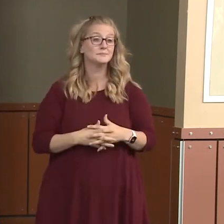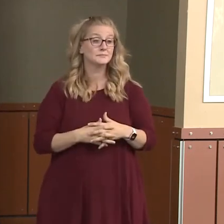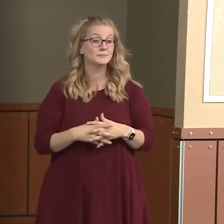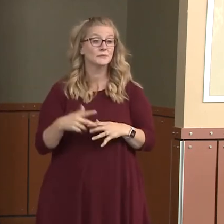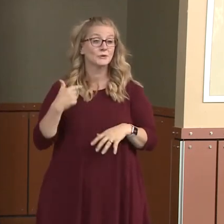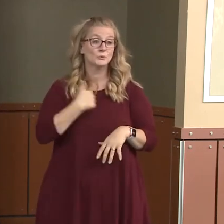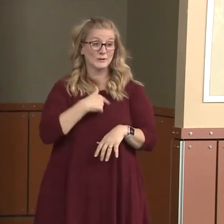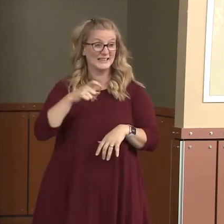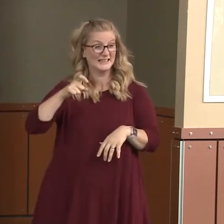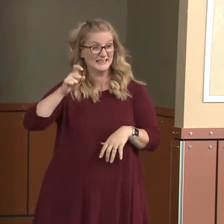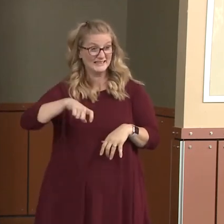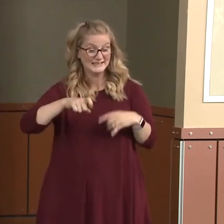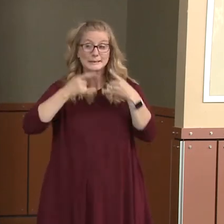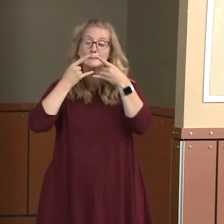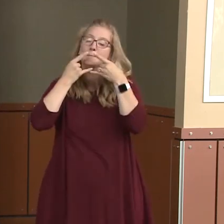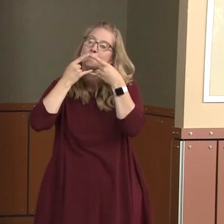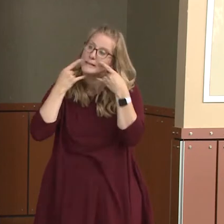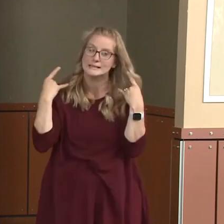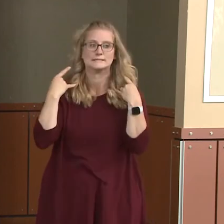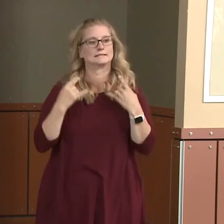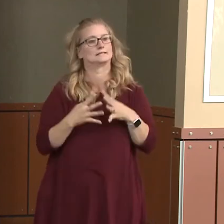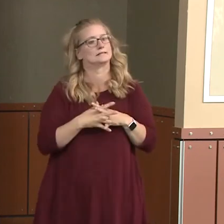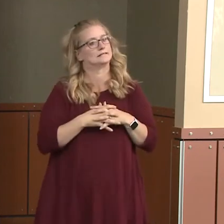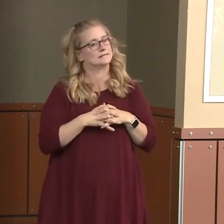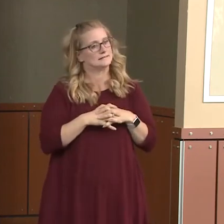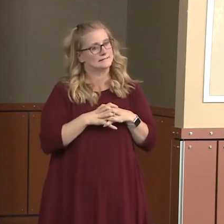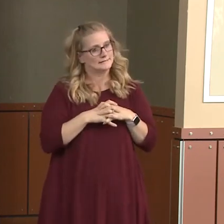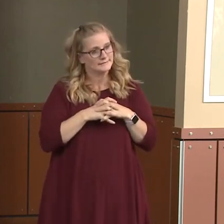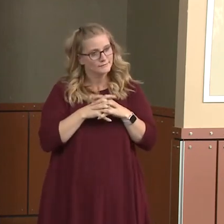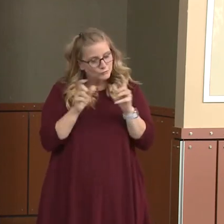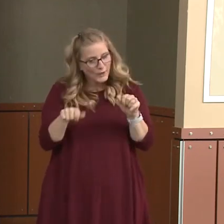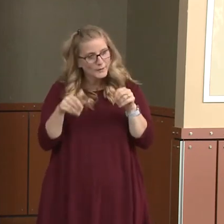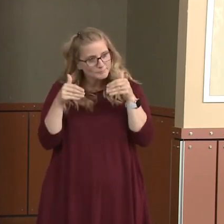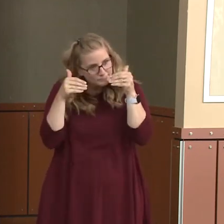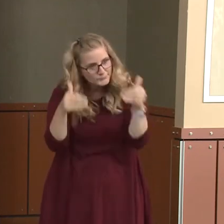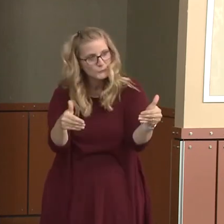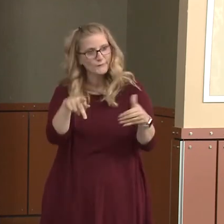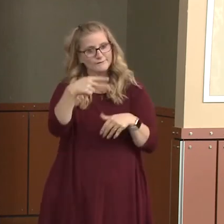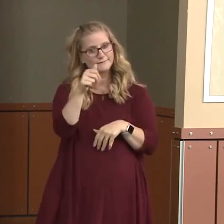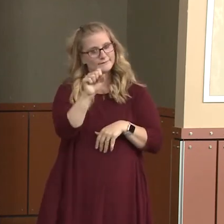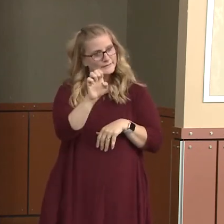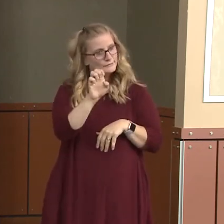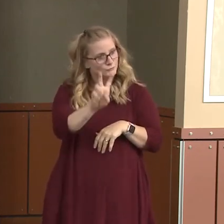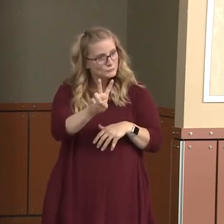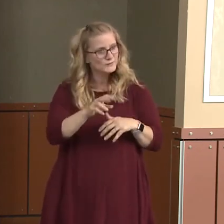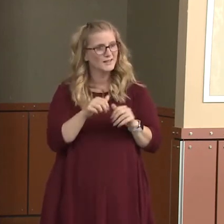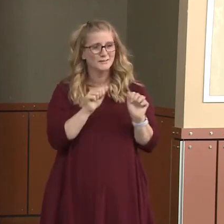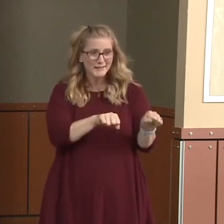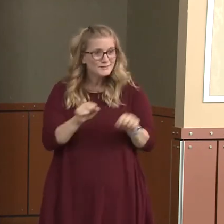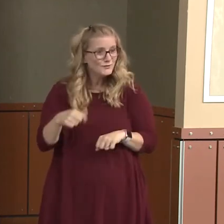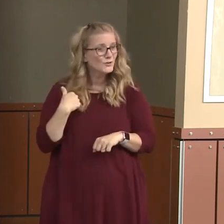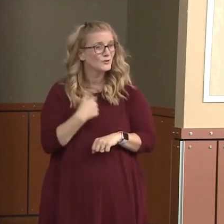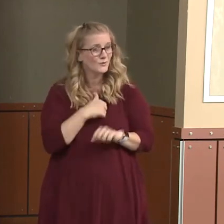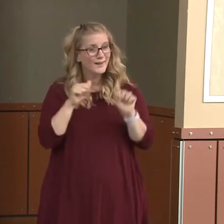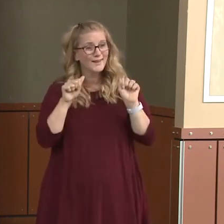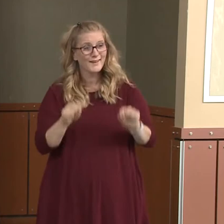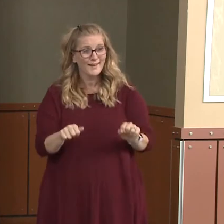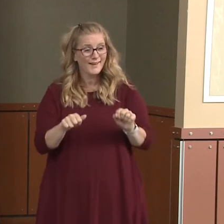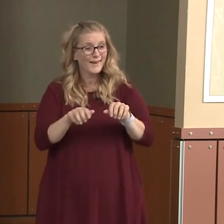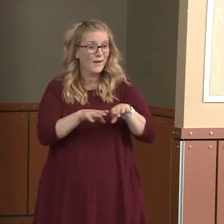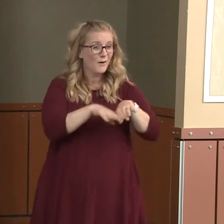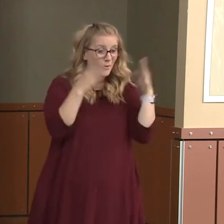mask on to move on because I think it is possible for us to both open businesses